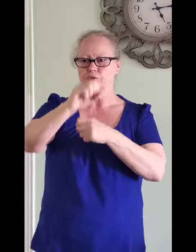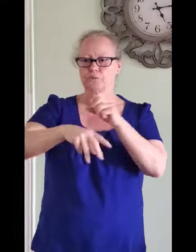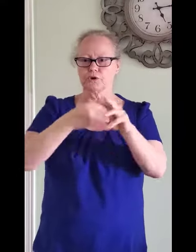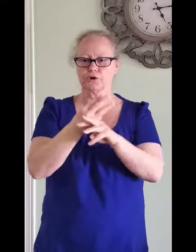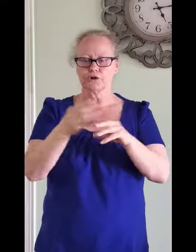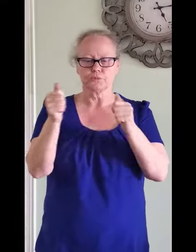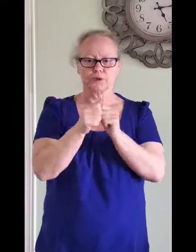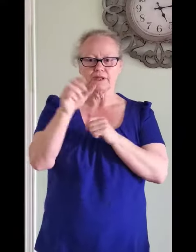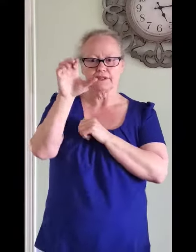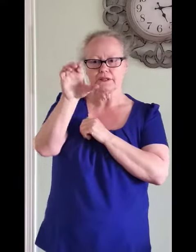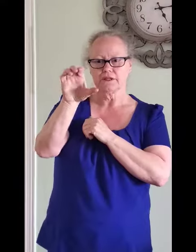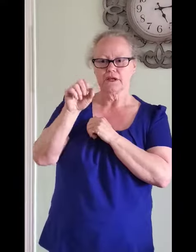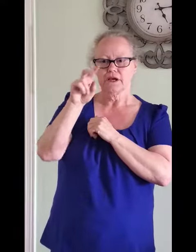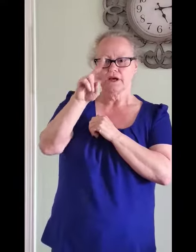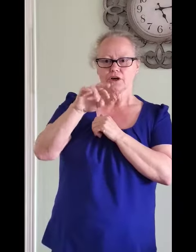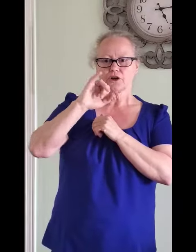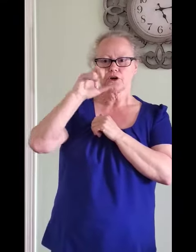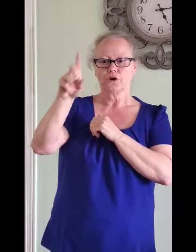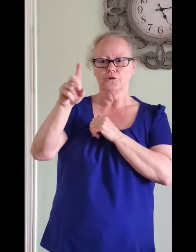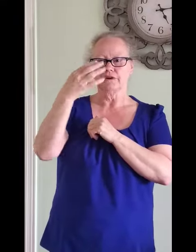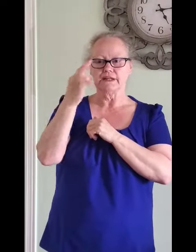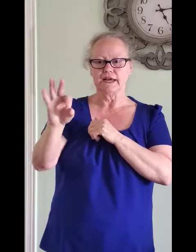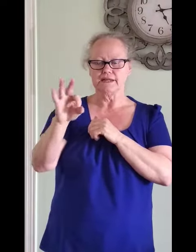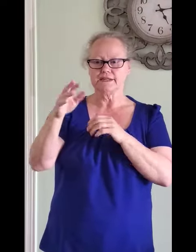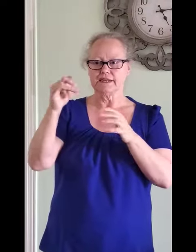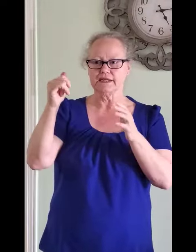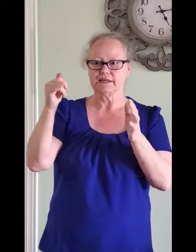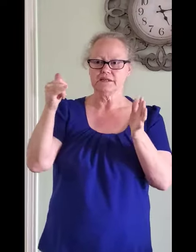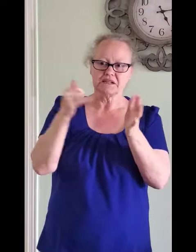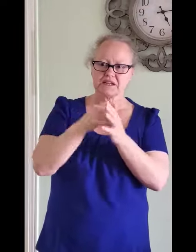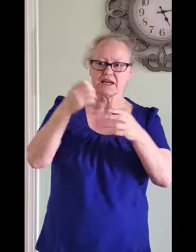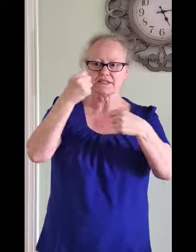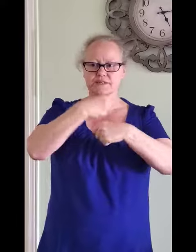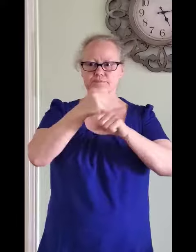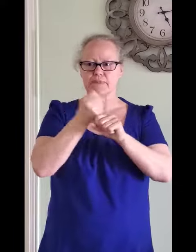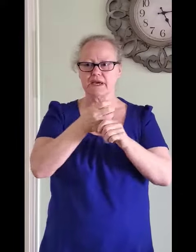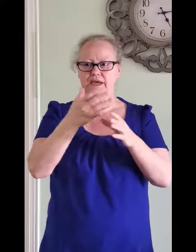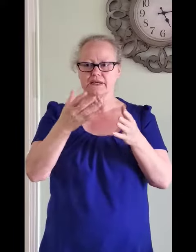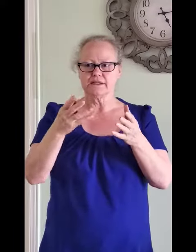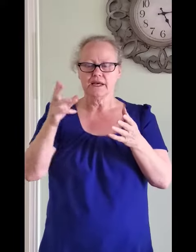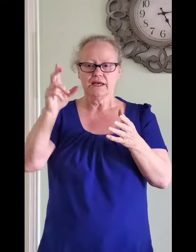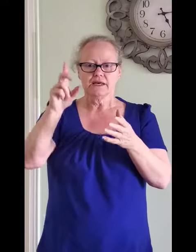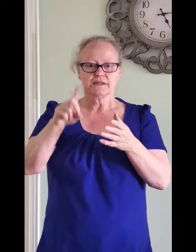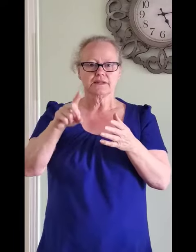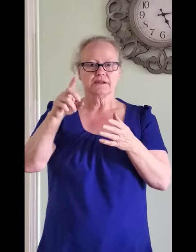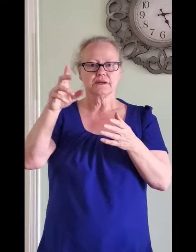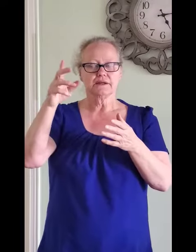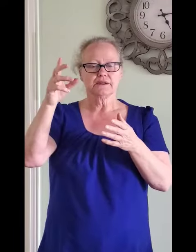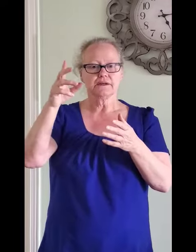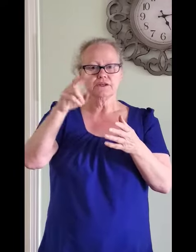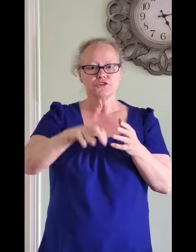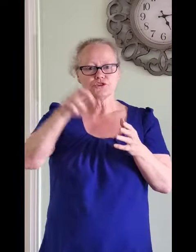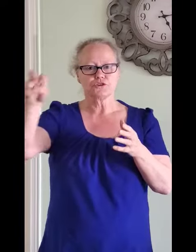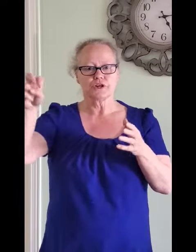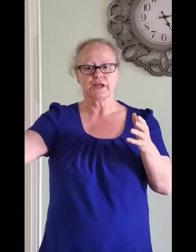world with COVID-19, it has made the journey